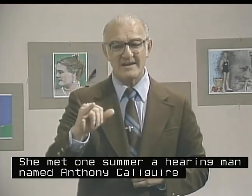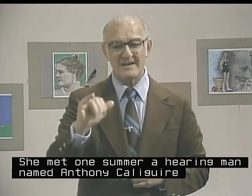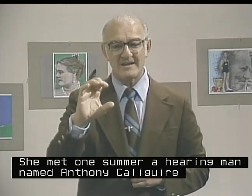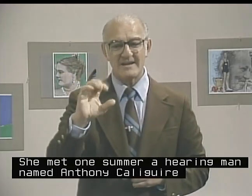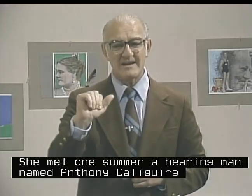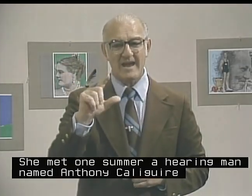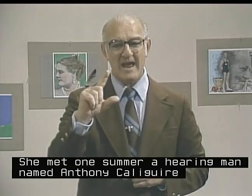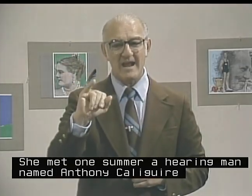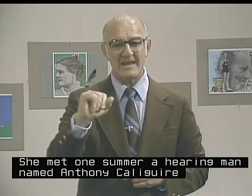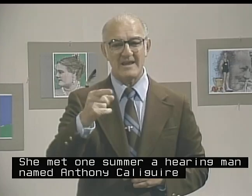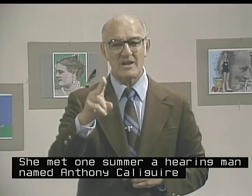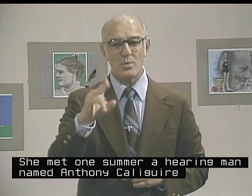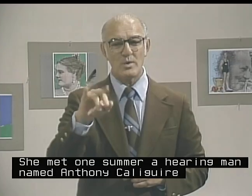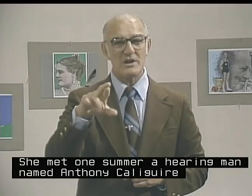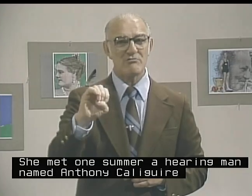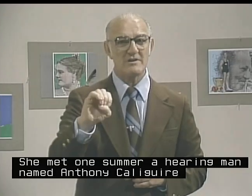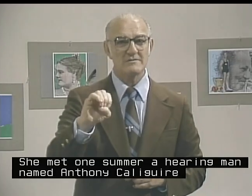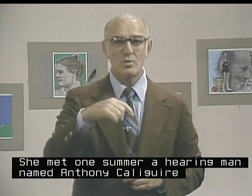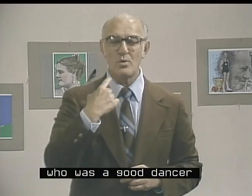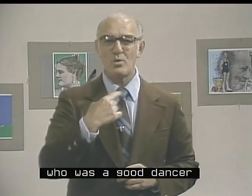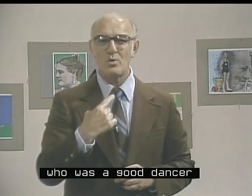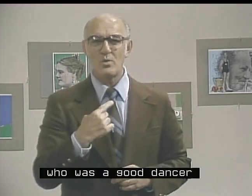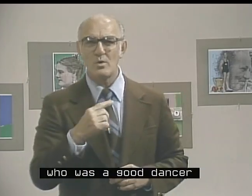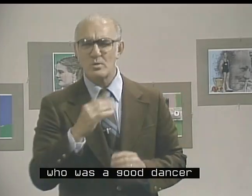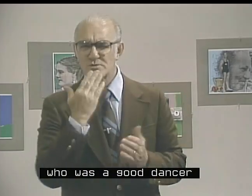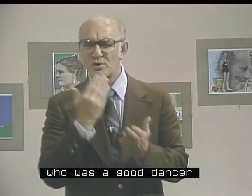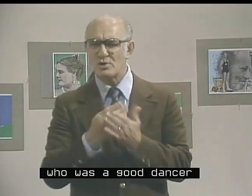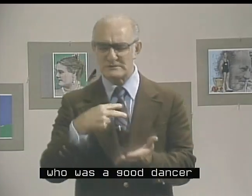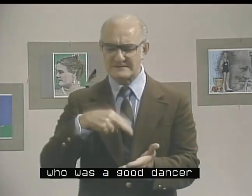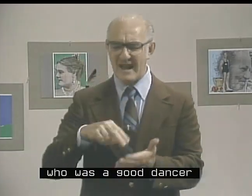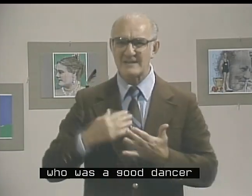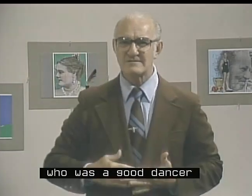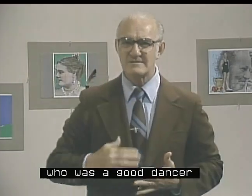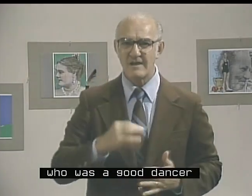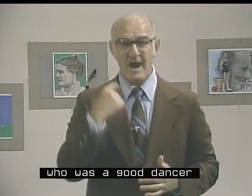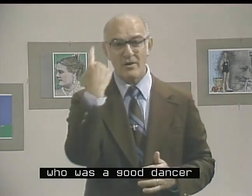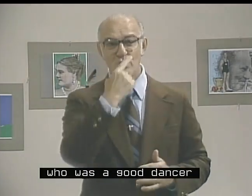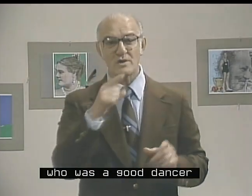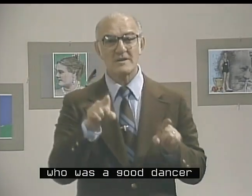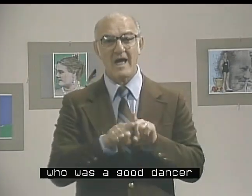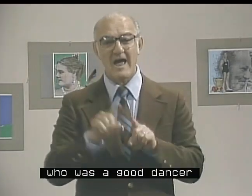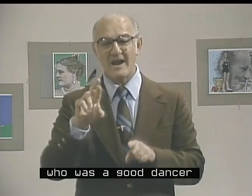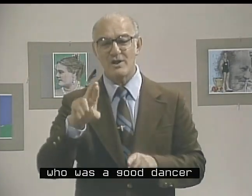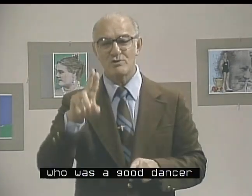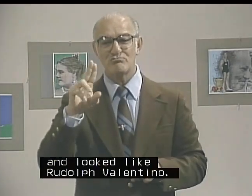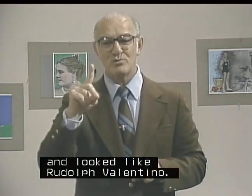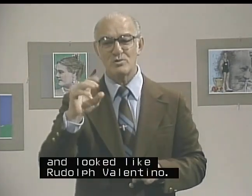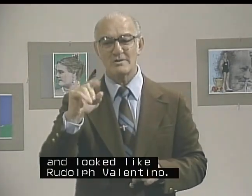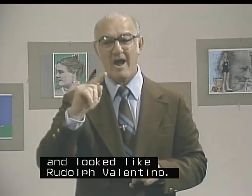Caliguero, who was a good dancer and looked like Rudolph